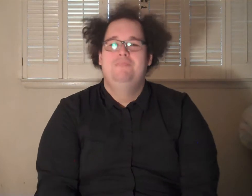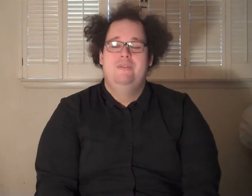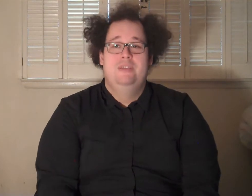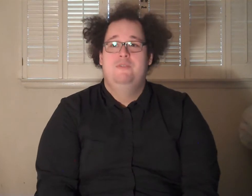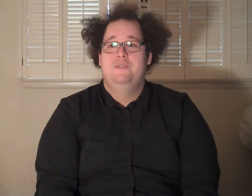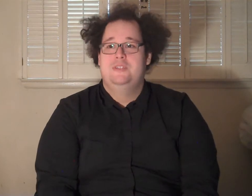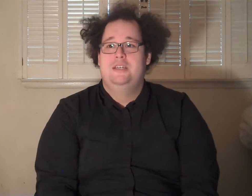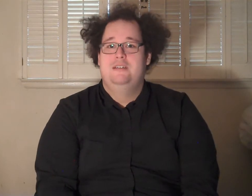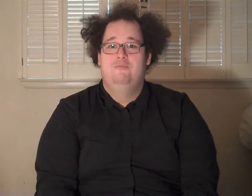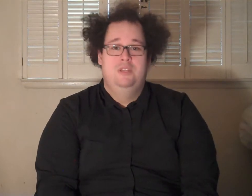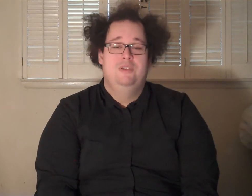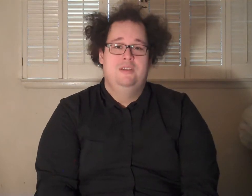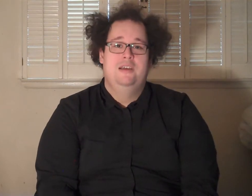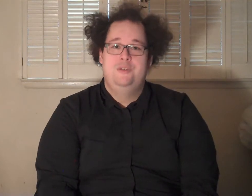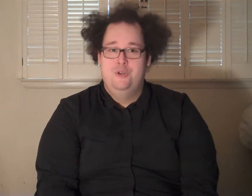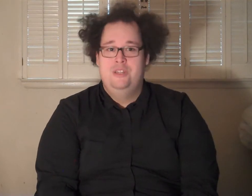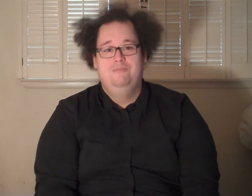But anyway, this movie was really, really good. I enjoyed it.